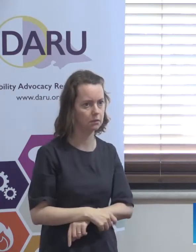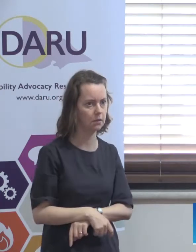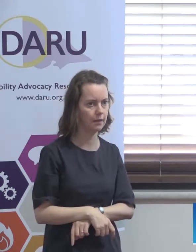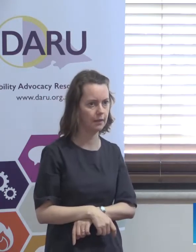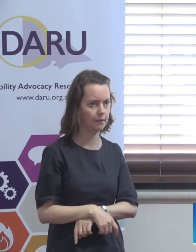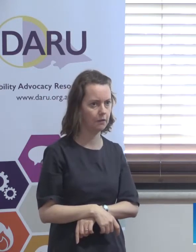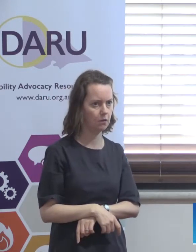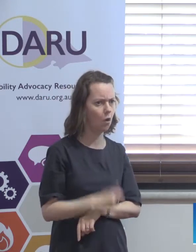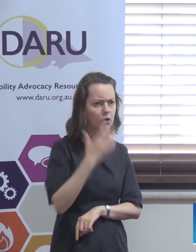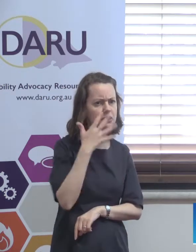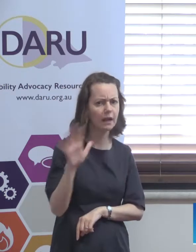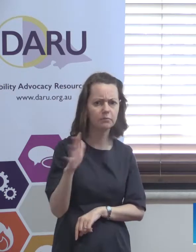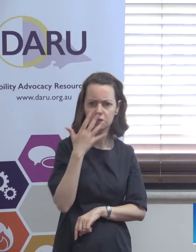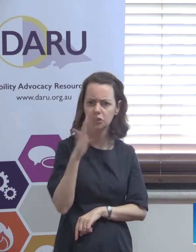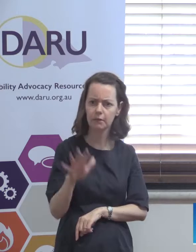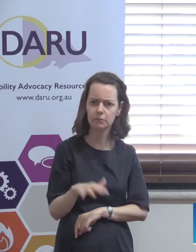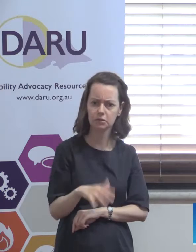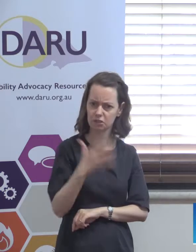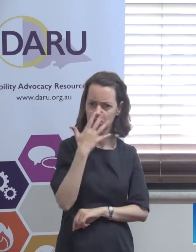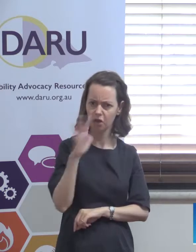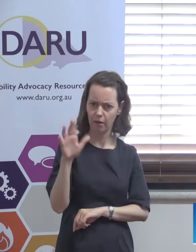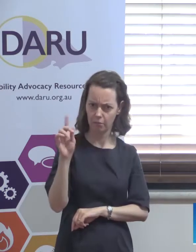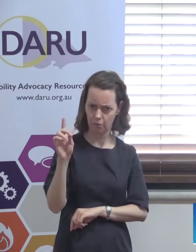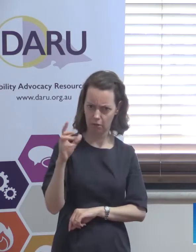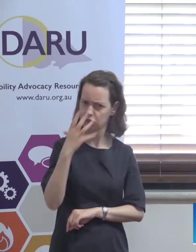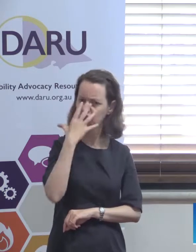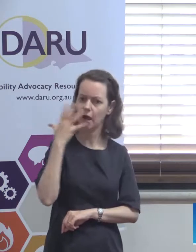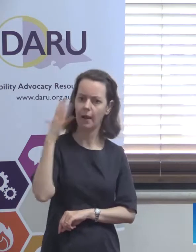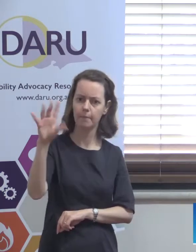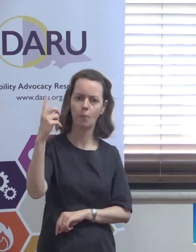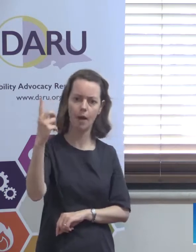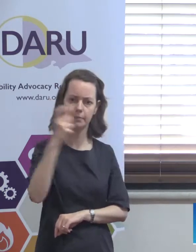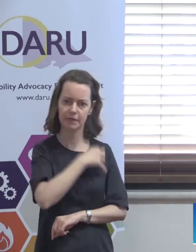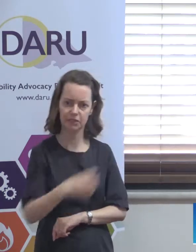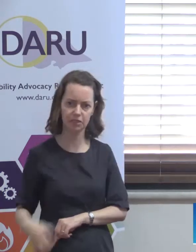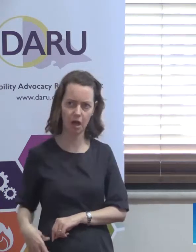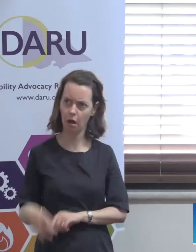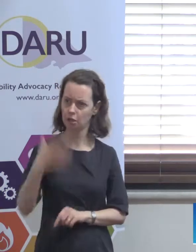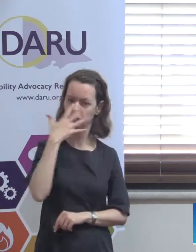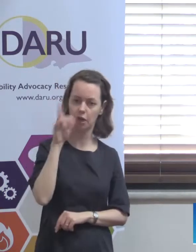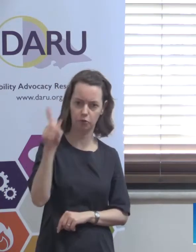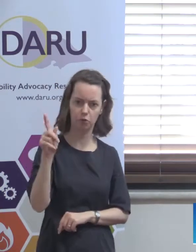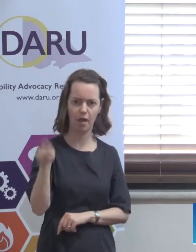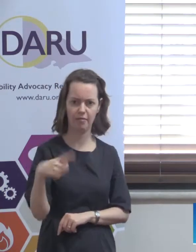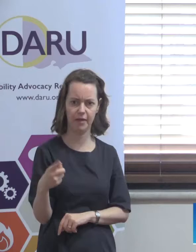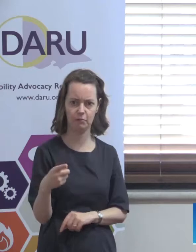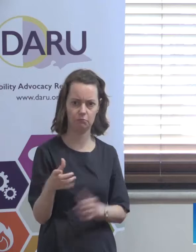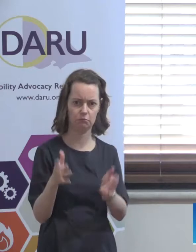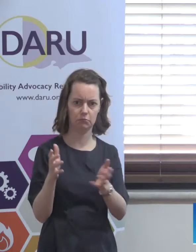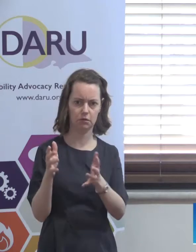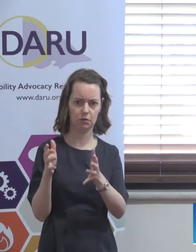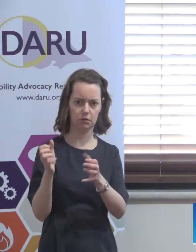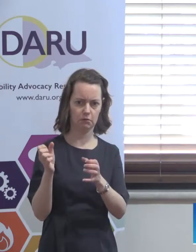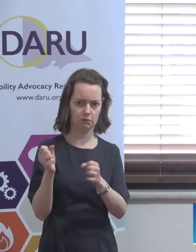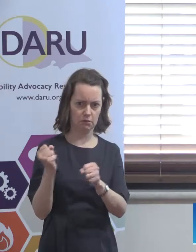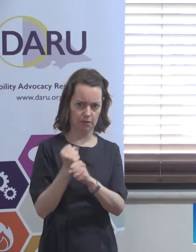things they're not ashamed about they should be so yes yes so and that's but it is an interesting thing because this isn't it's not